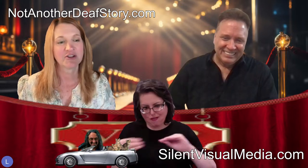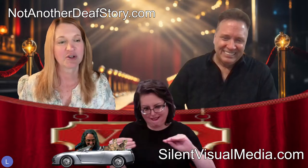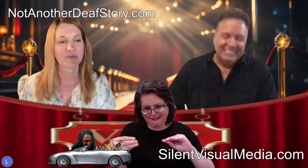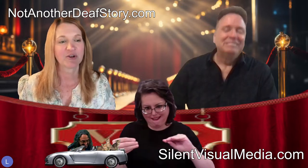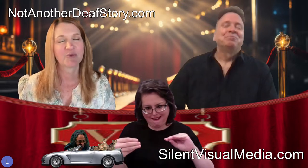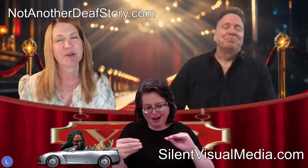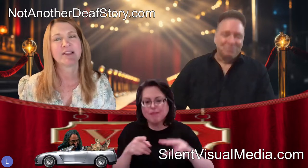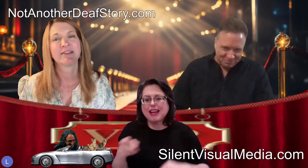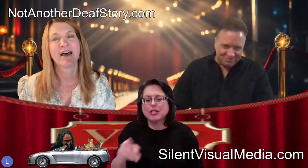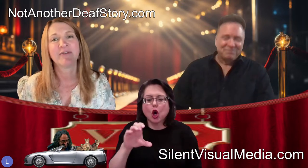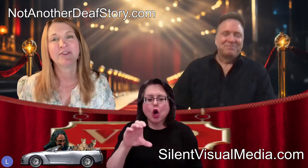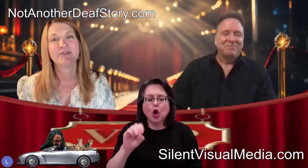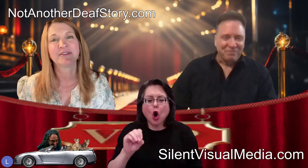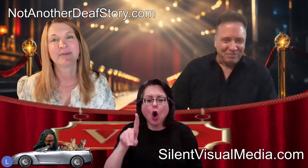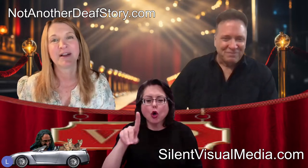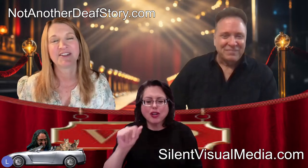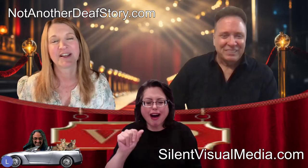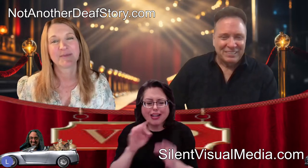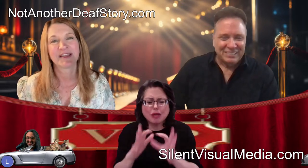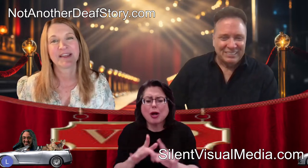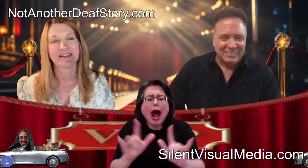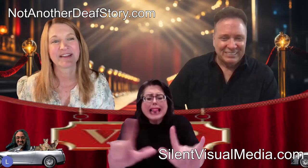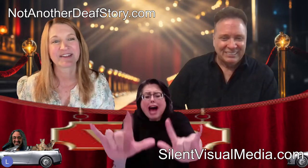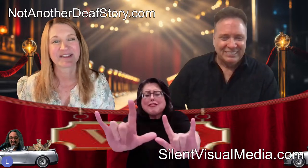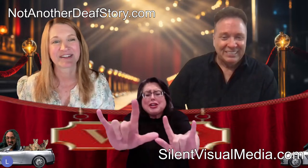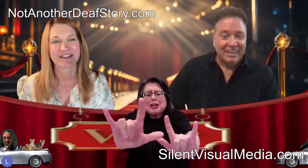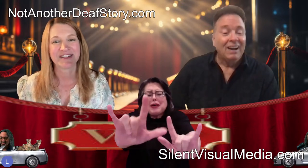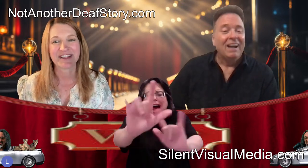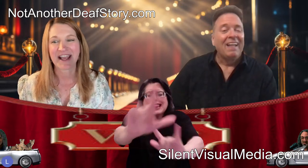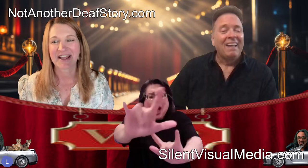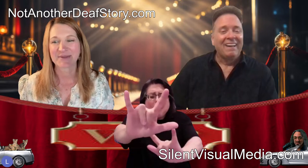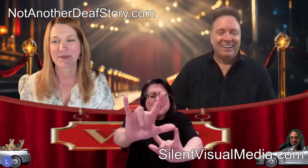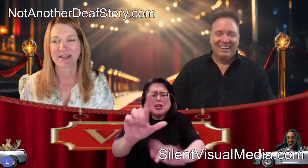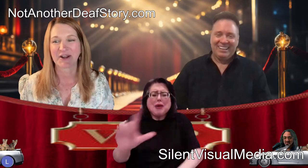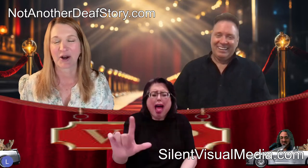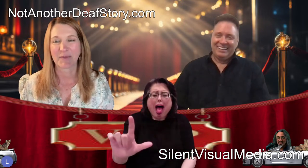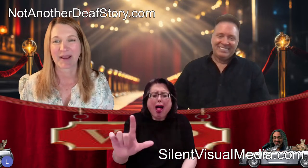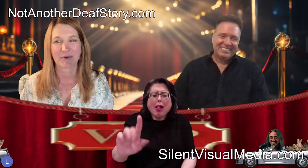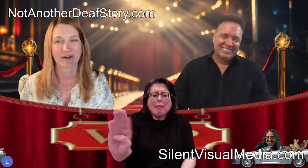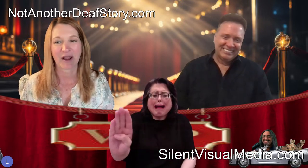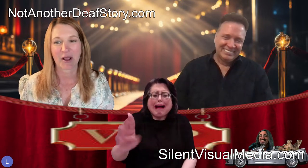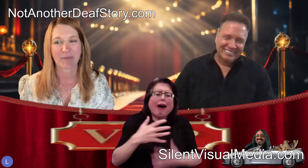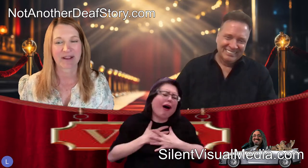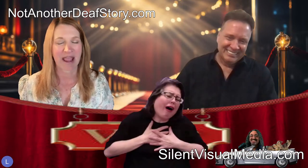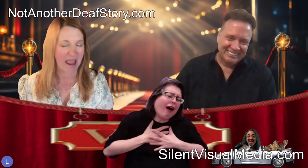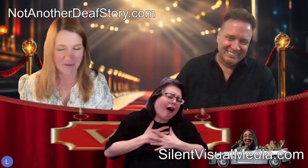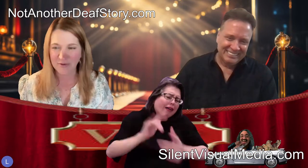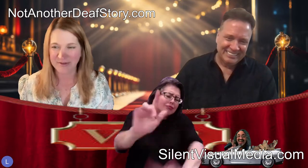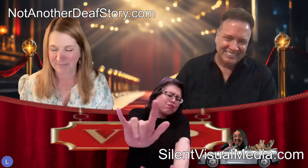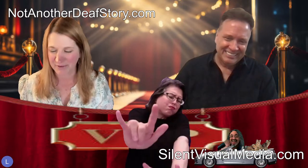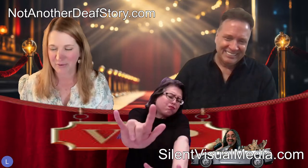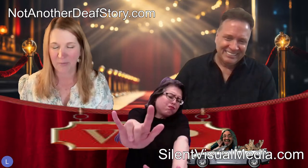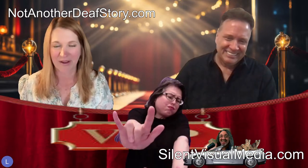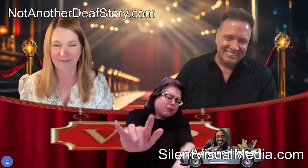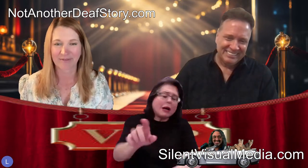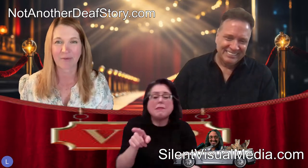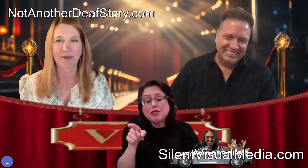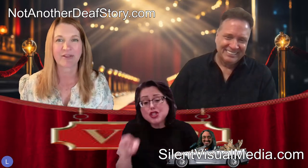interpreter. We love you so much, LB, that she has been our backbone and helping every bit of the way. So we